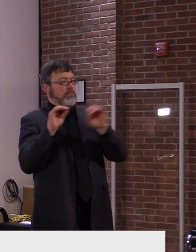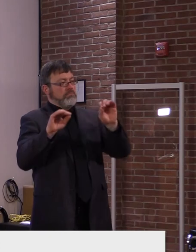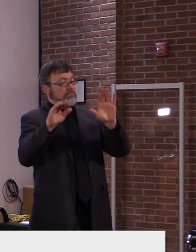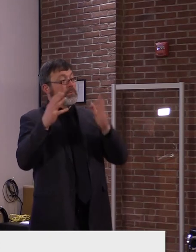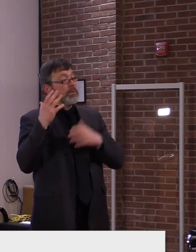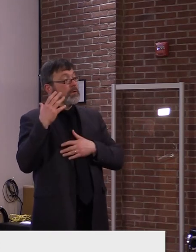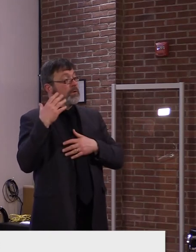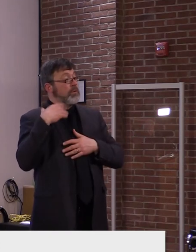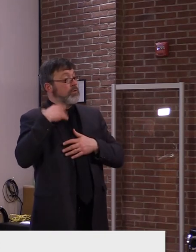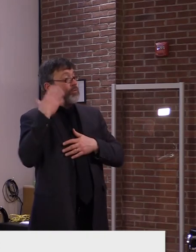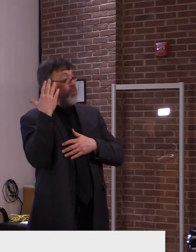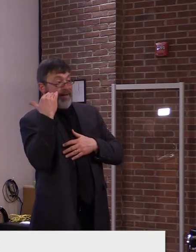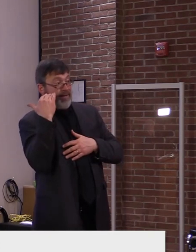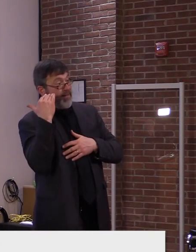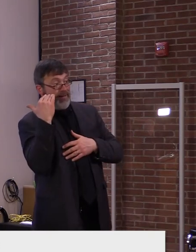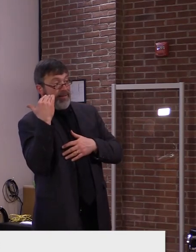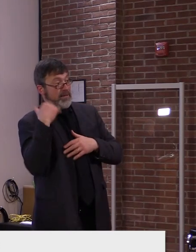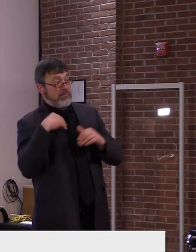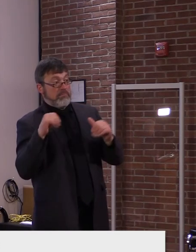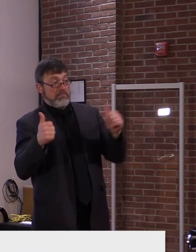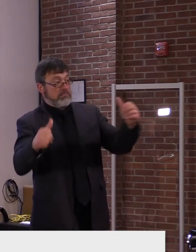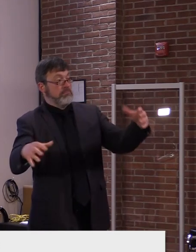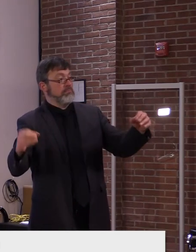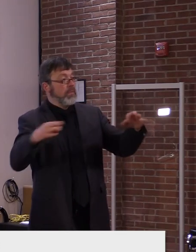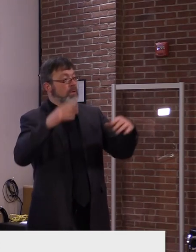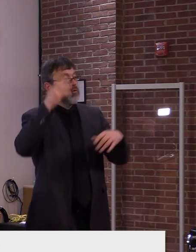is we had some vaccine that we couldn't use.